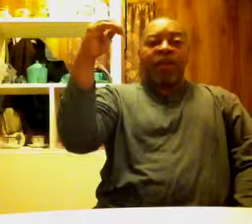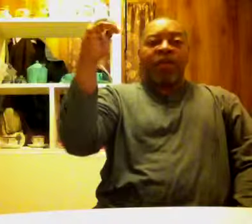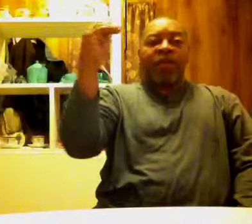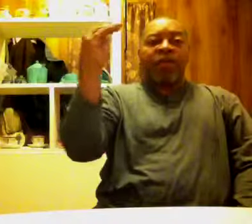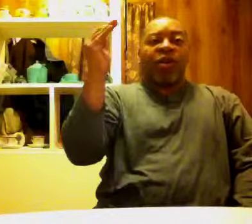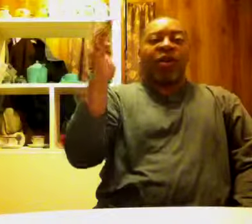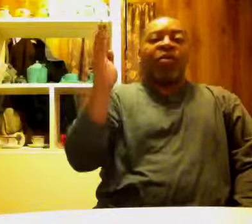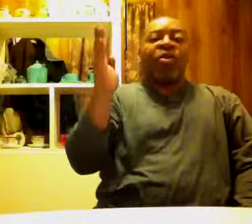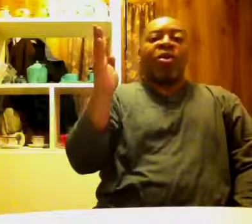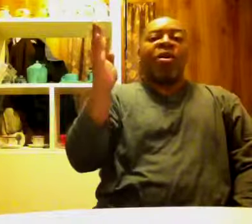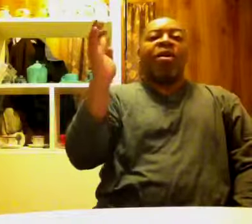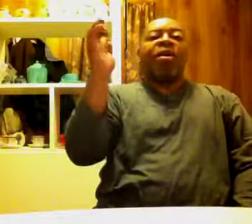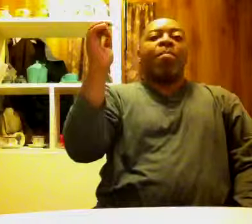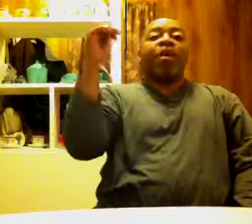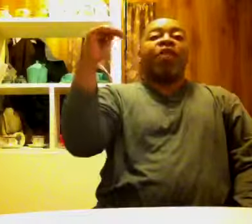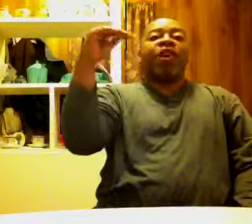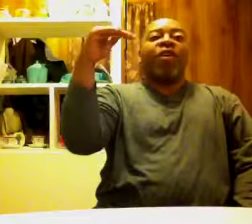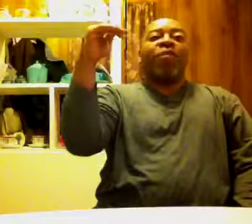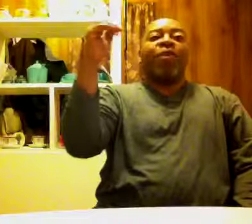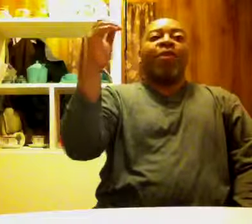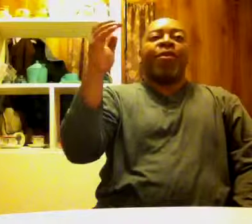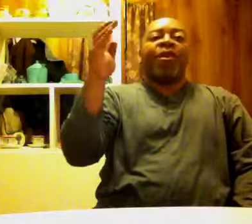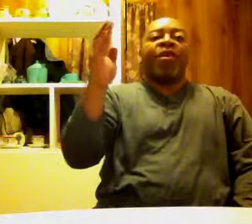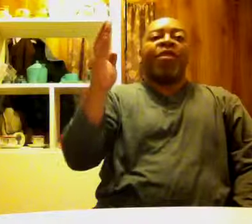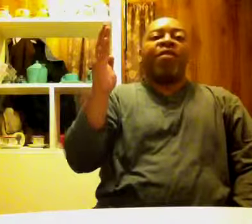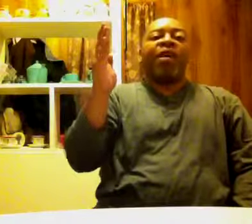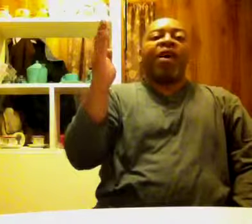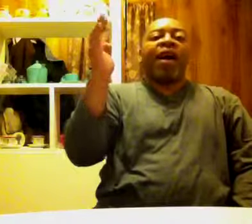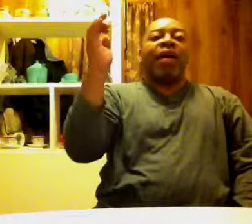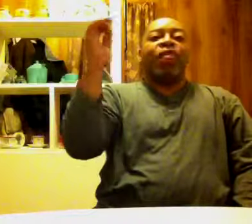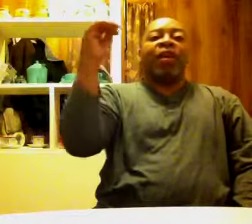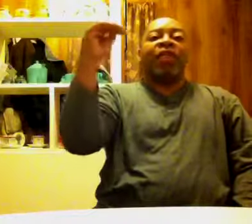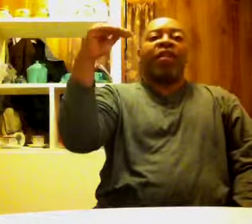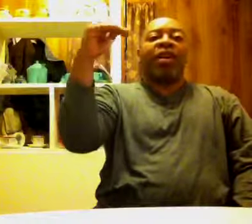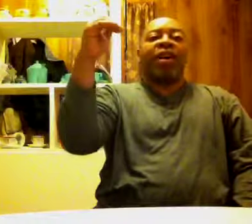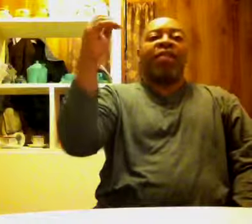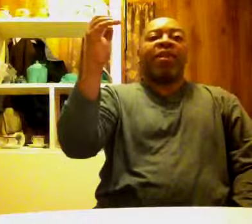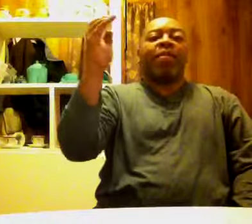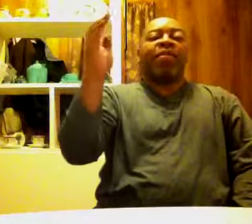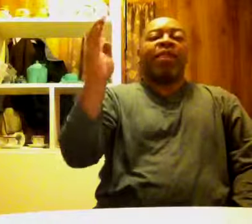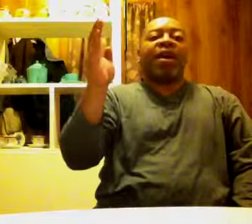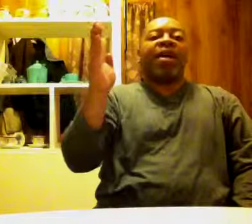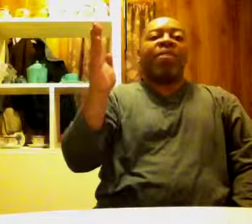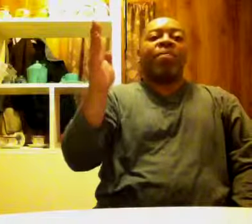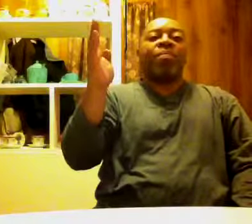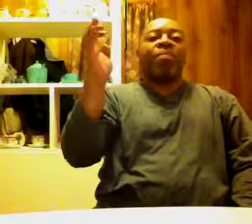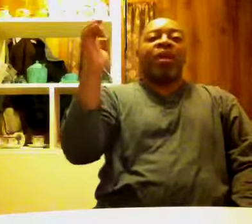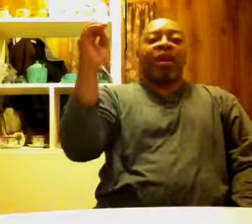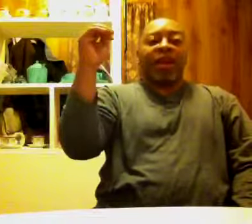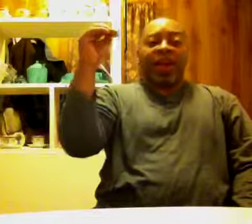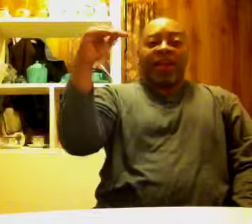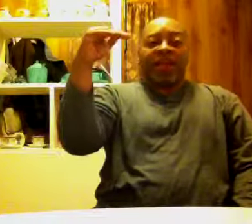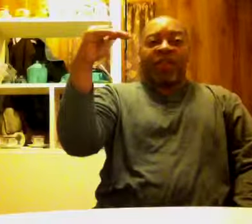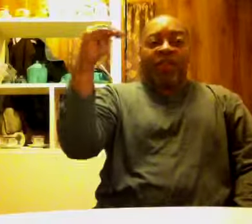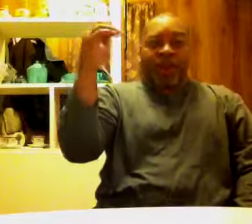tutorial or my sharing with you of isolation concepts. Now, in the last tutorial,